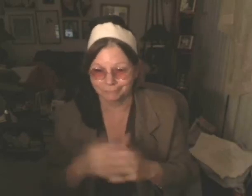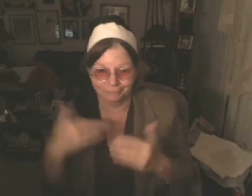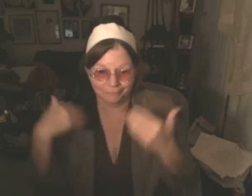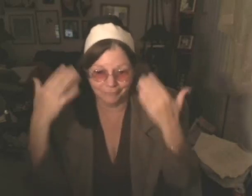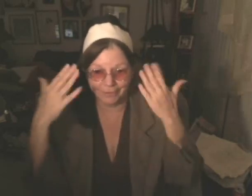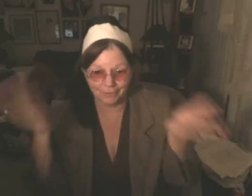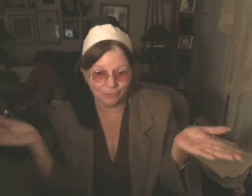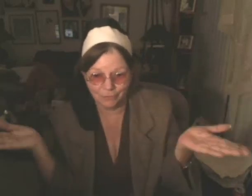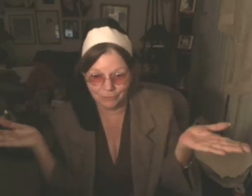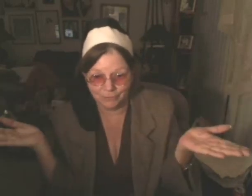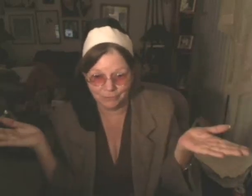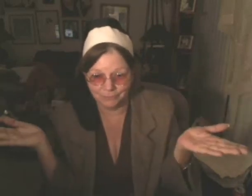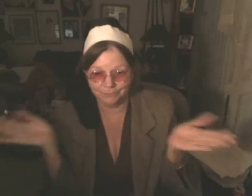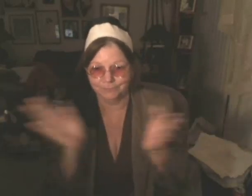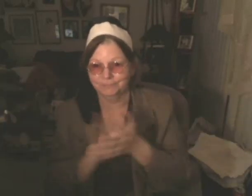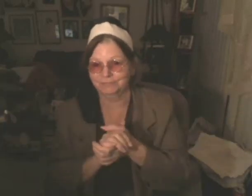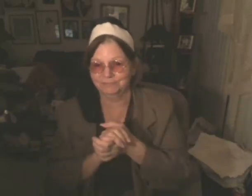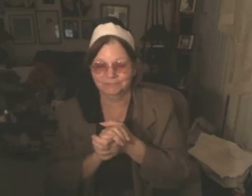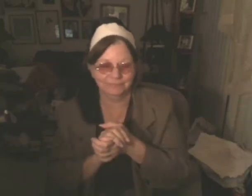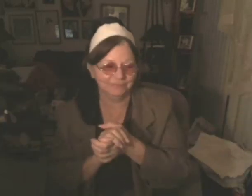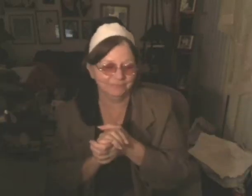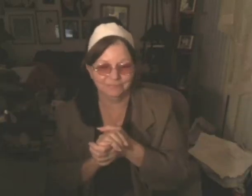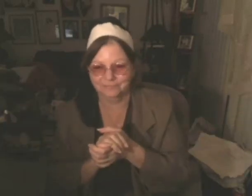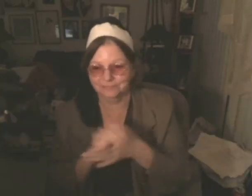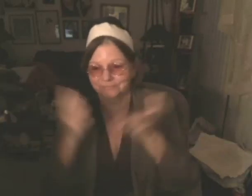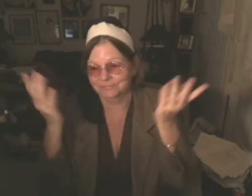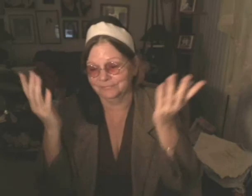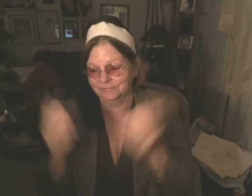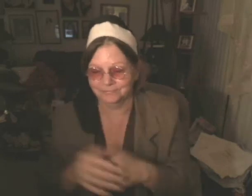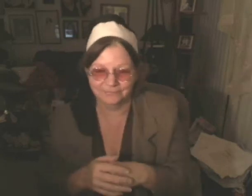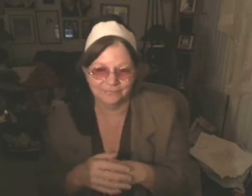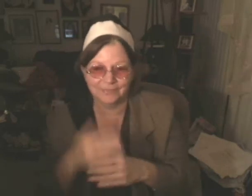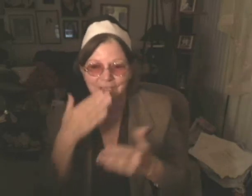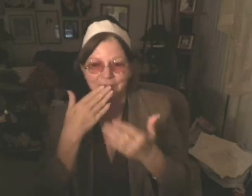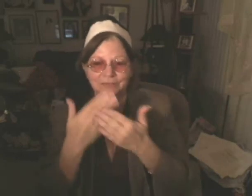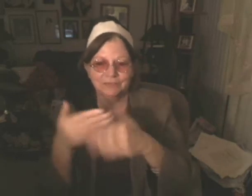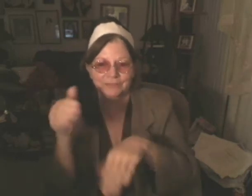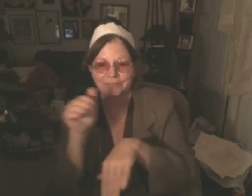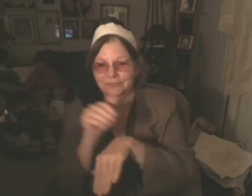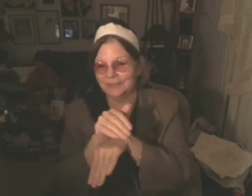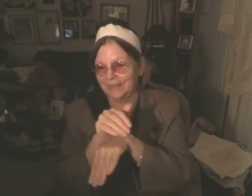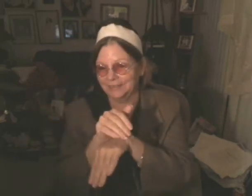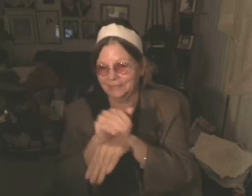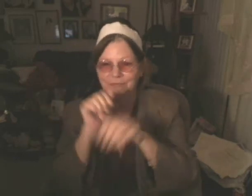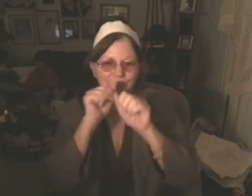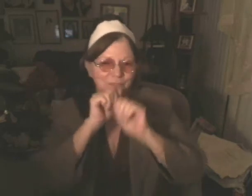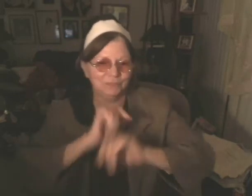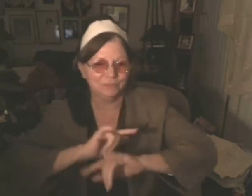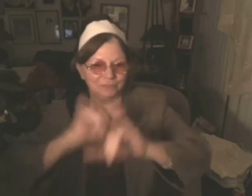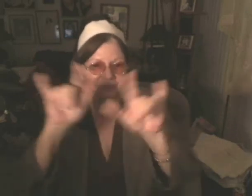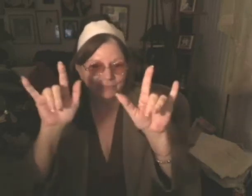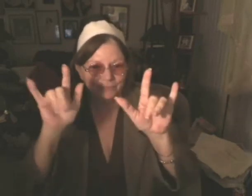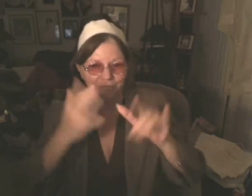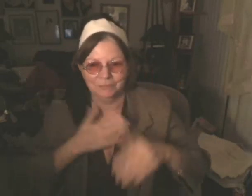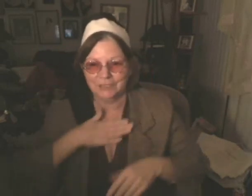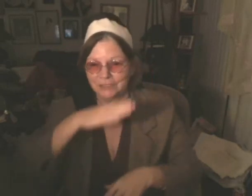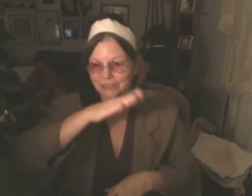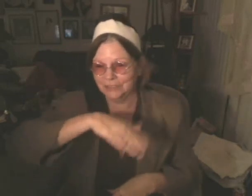information specialist and receive a life-changing information kit and DVD packed with valuable information. Call now and learn about